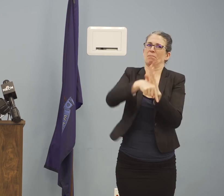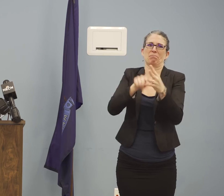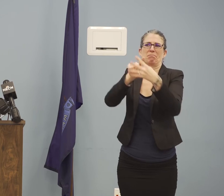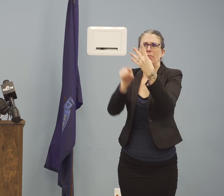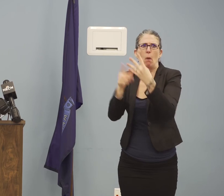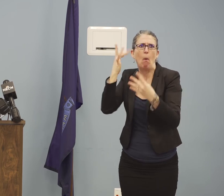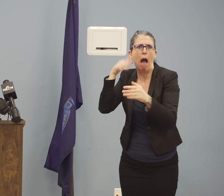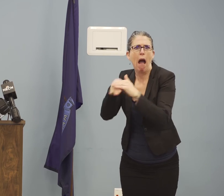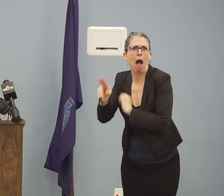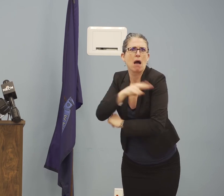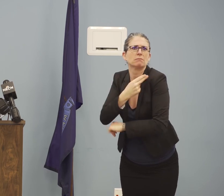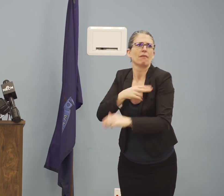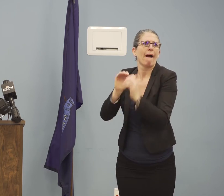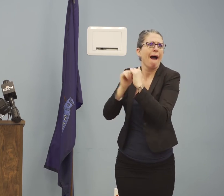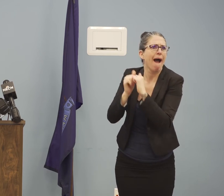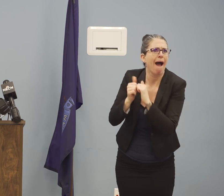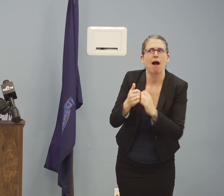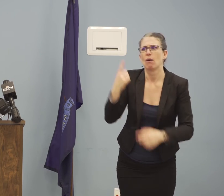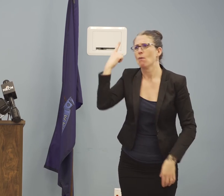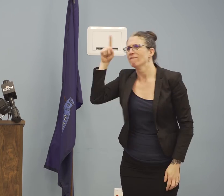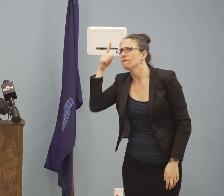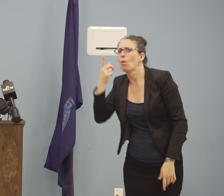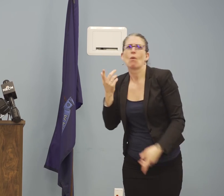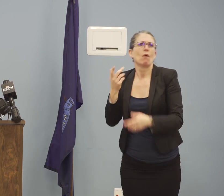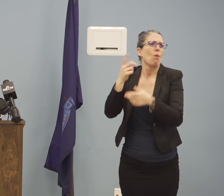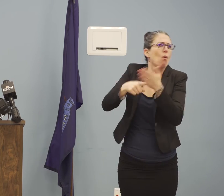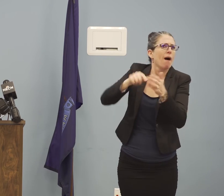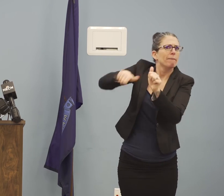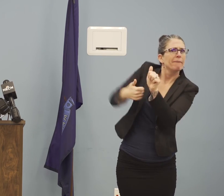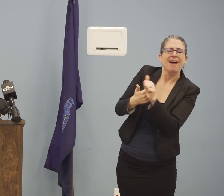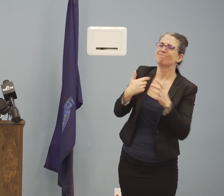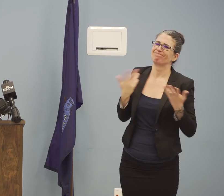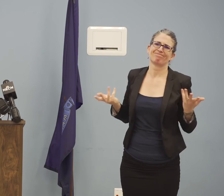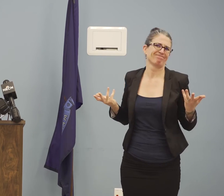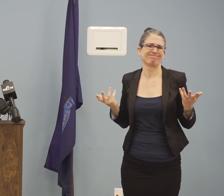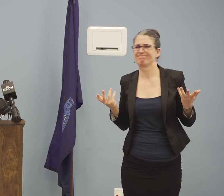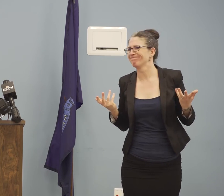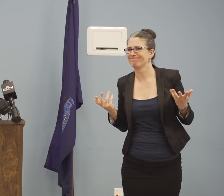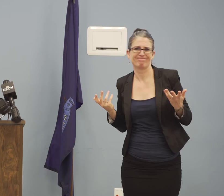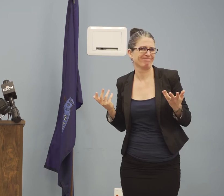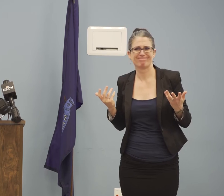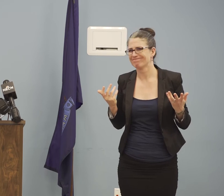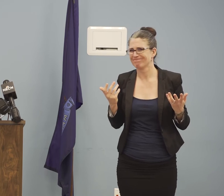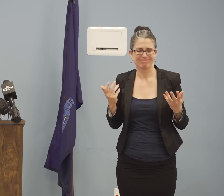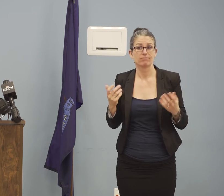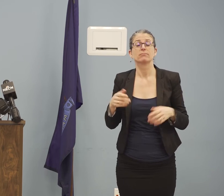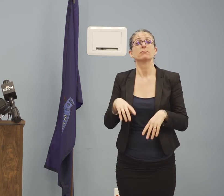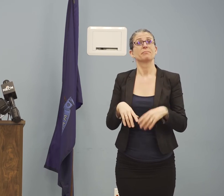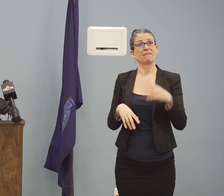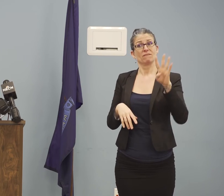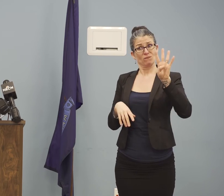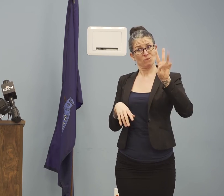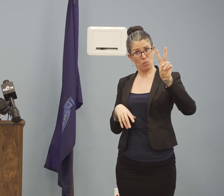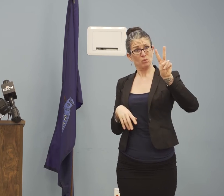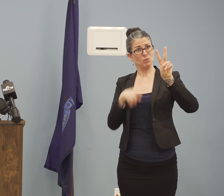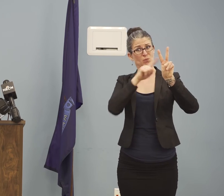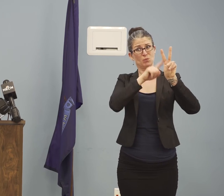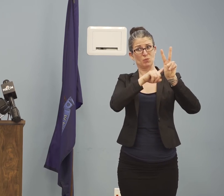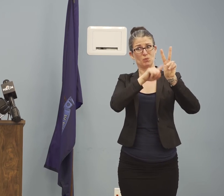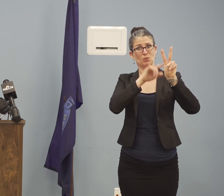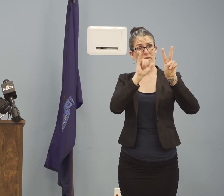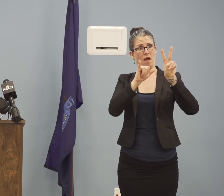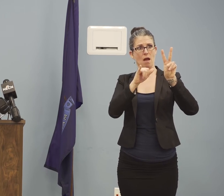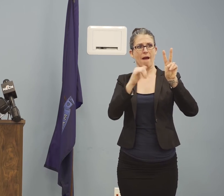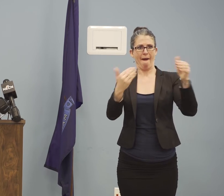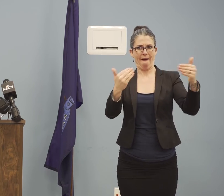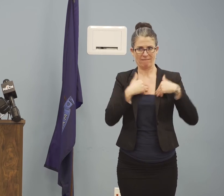is consistent with some of the data that we just talked about. It's consistent with what we've seen in national data as well. We wish those